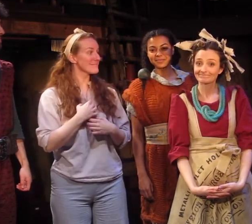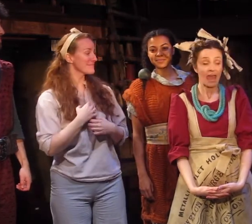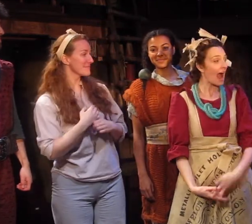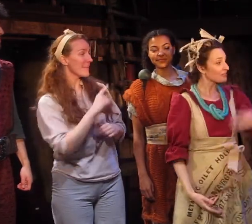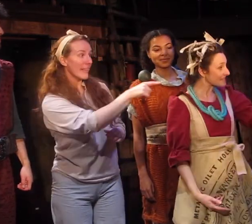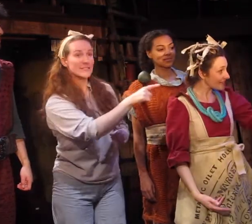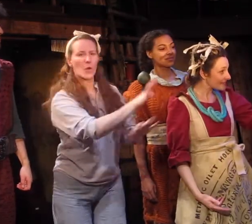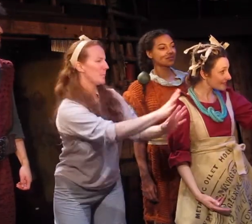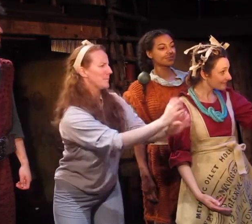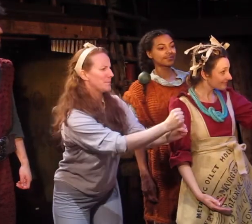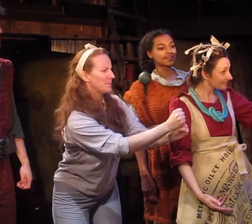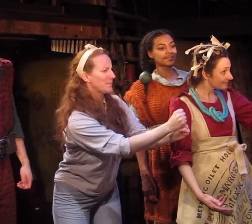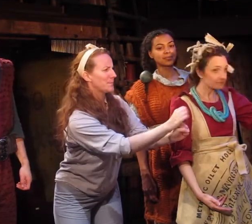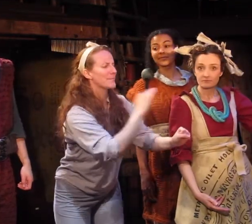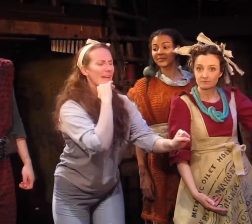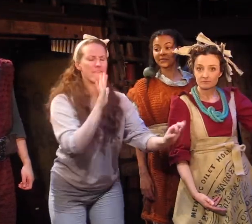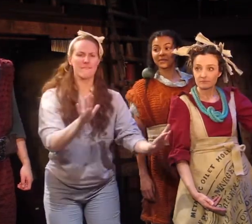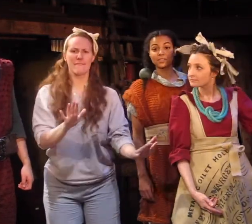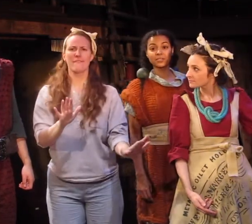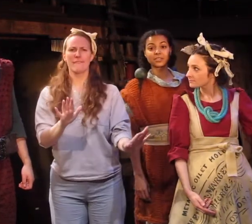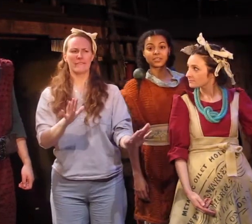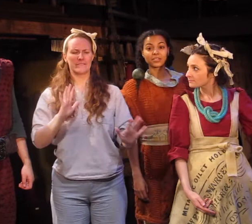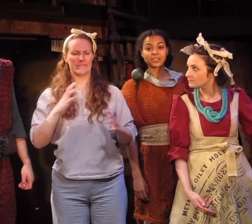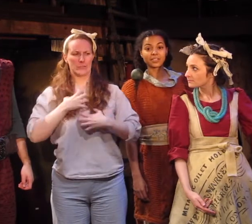And this is... That's enough. We don't want to spoil the surprise.